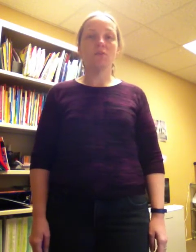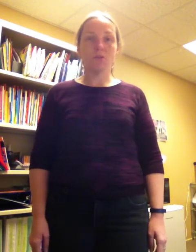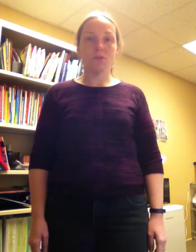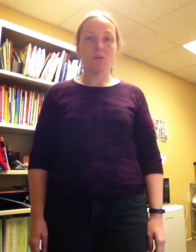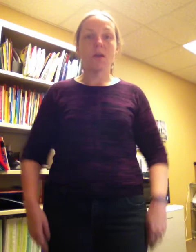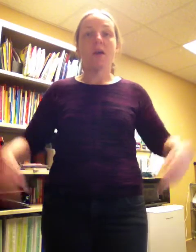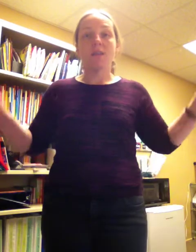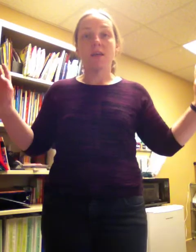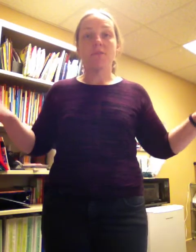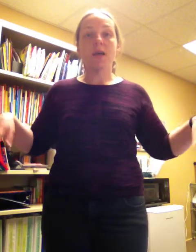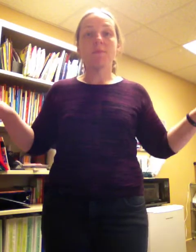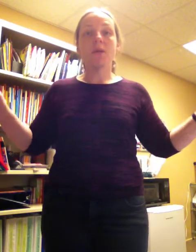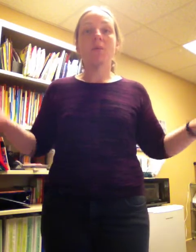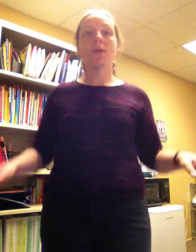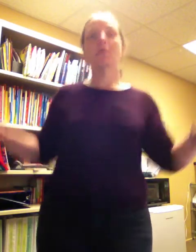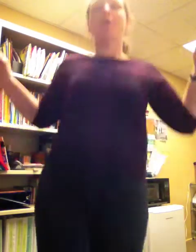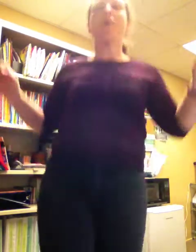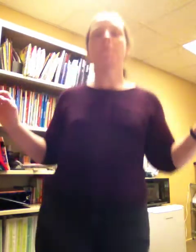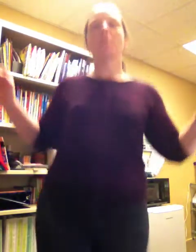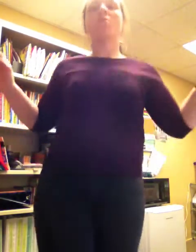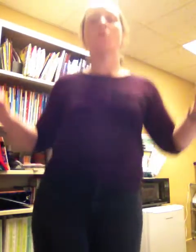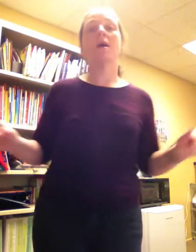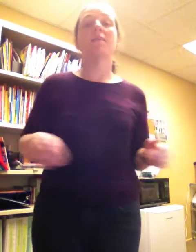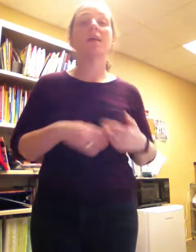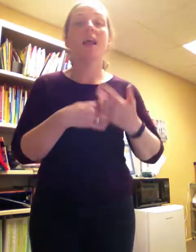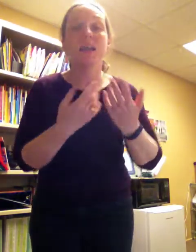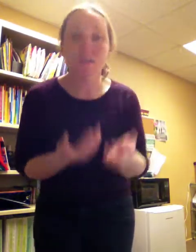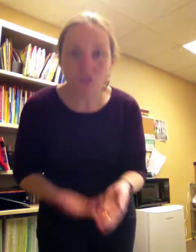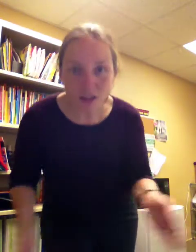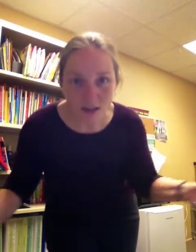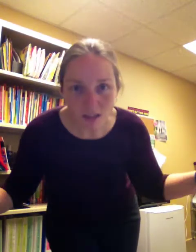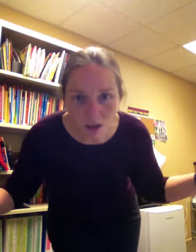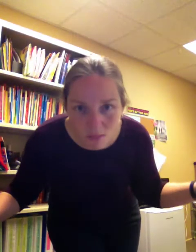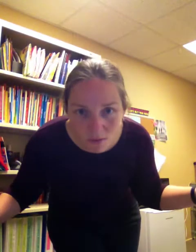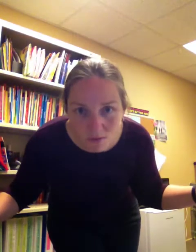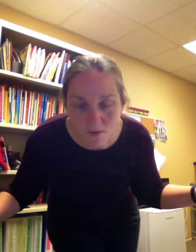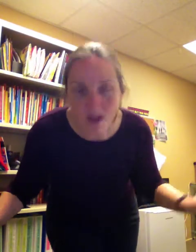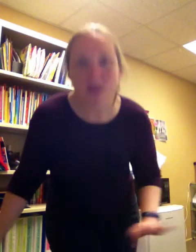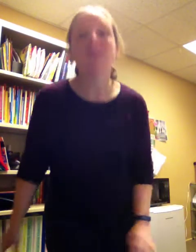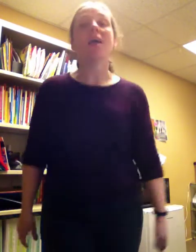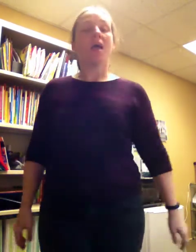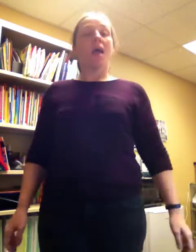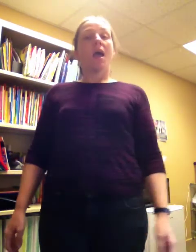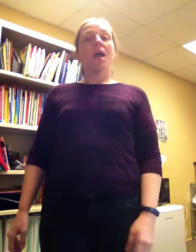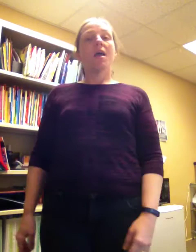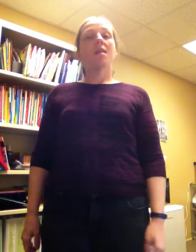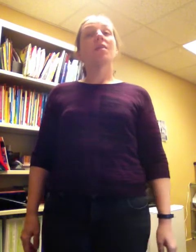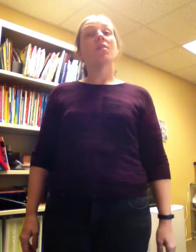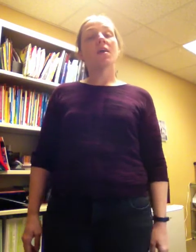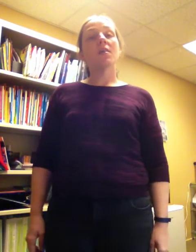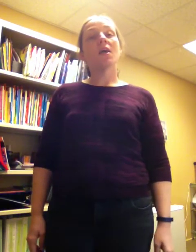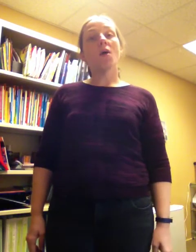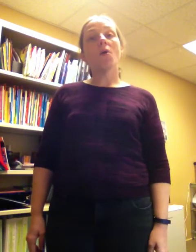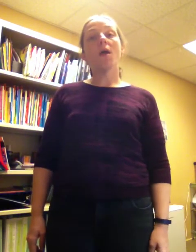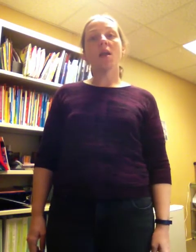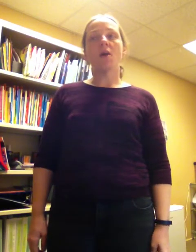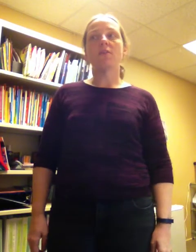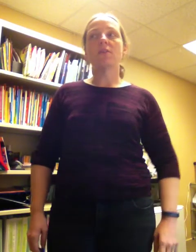do. They flapped their wings, they hopped around, they landed gently on the ground, and then they all went off to